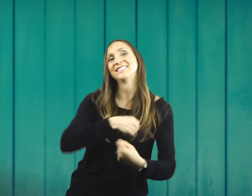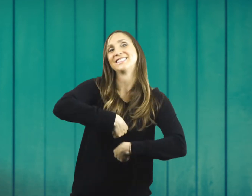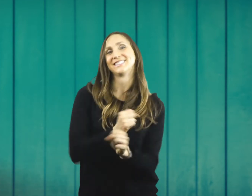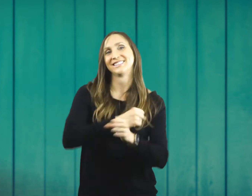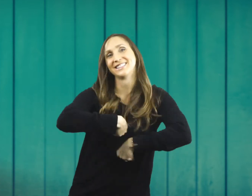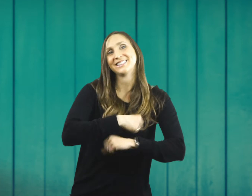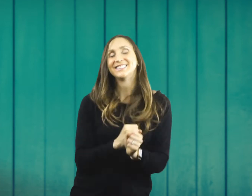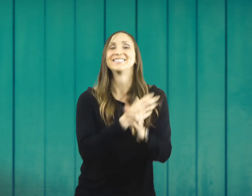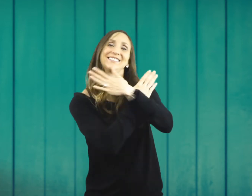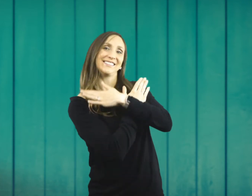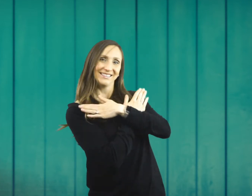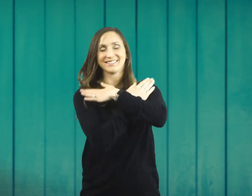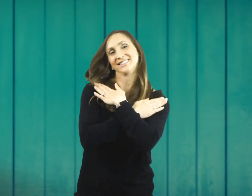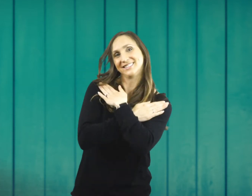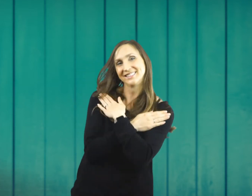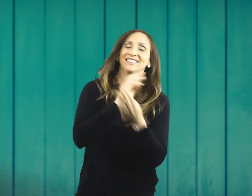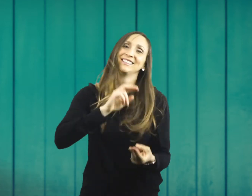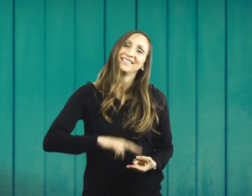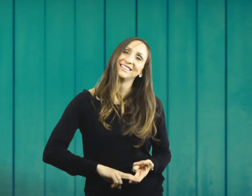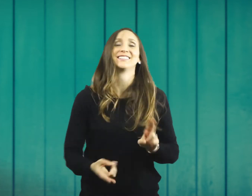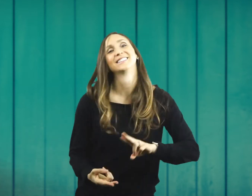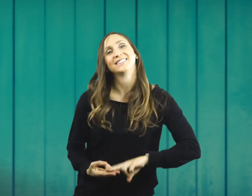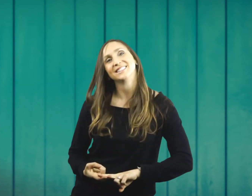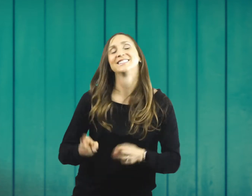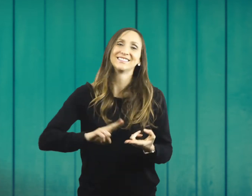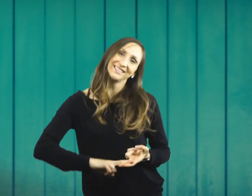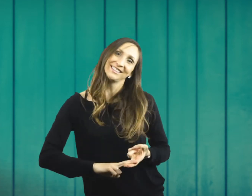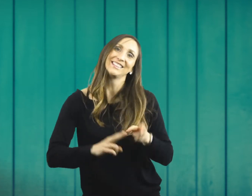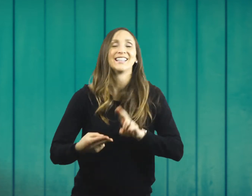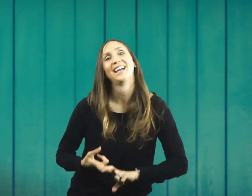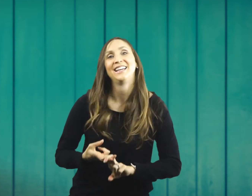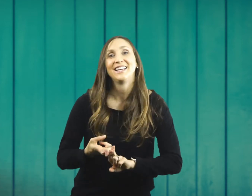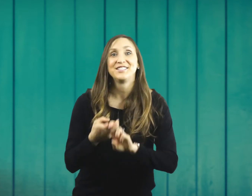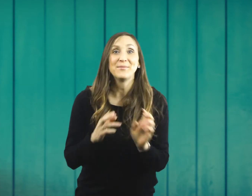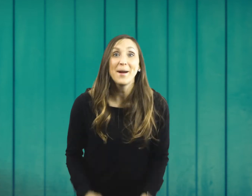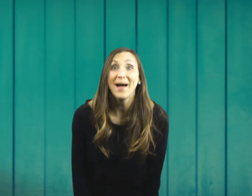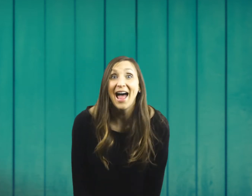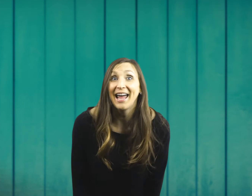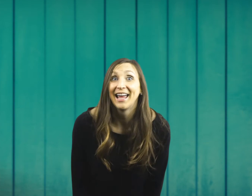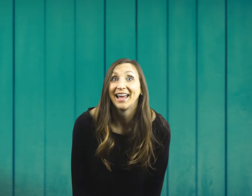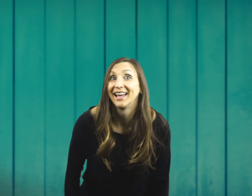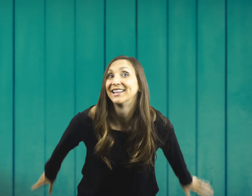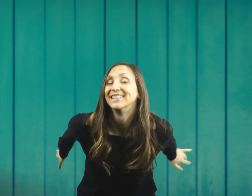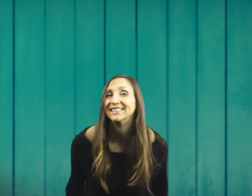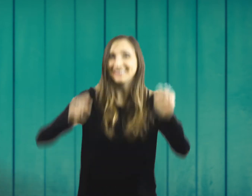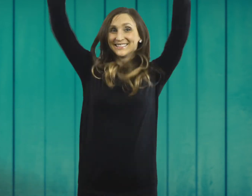God made me, and he loves me so, and he is my friend forever. And it makes me jump up